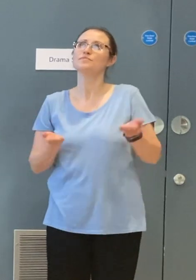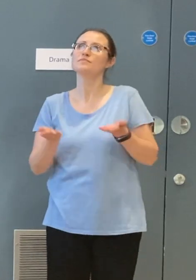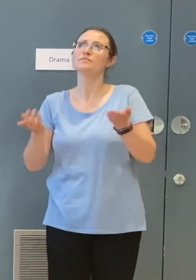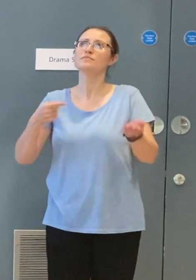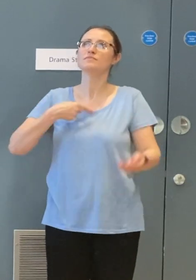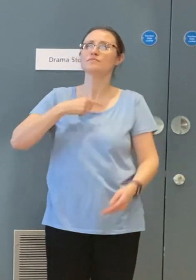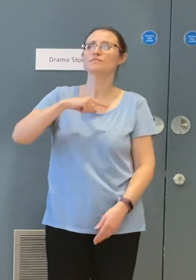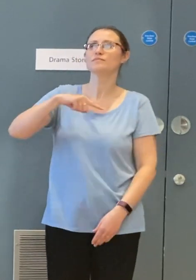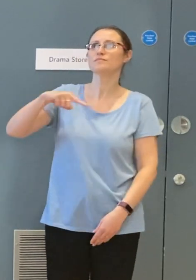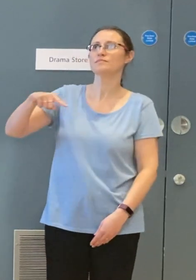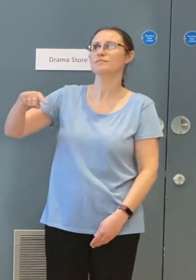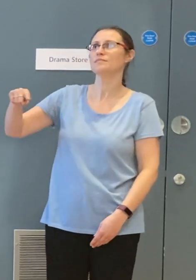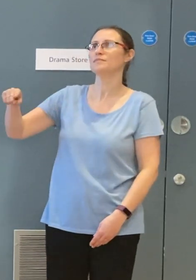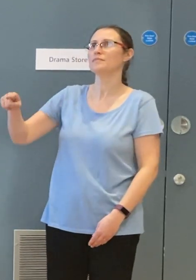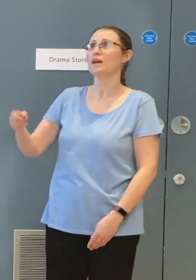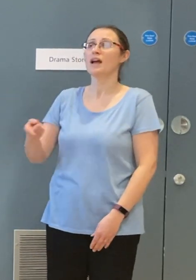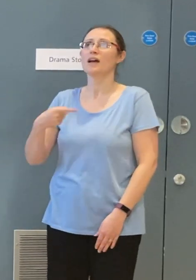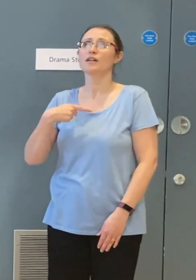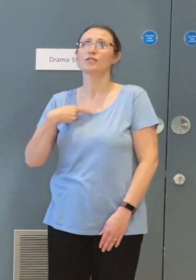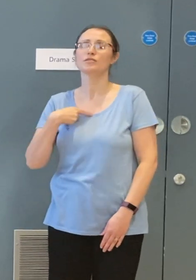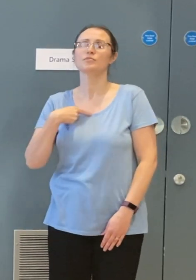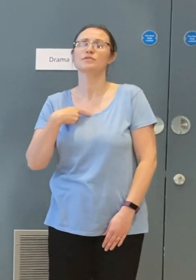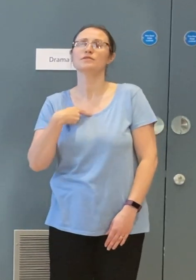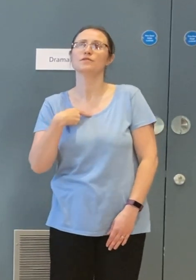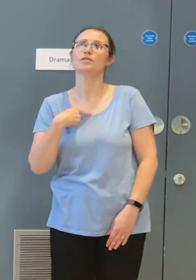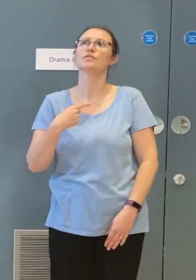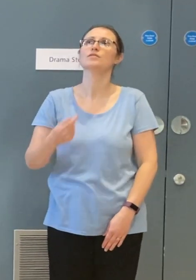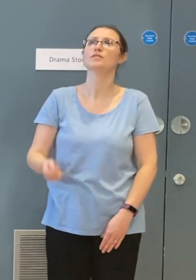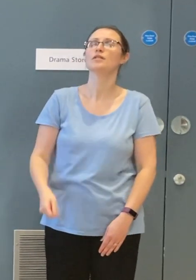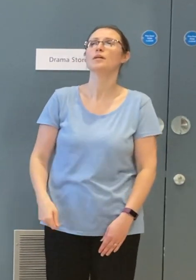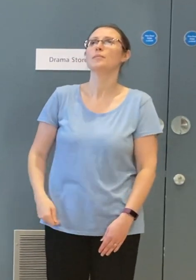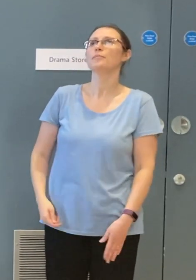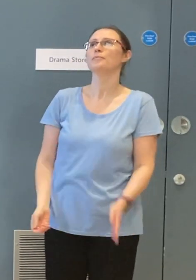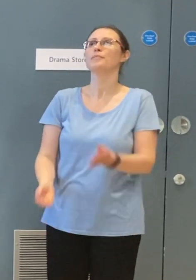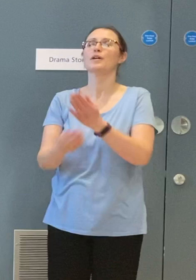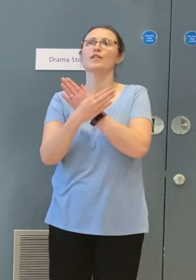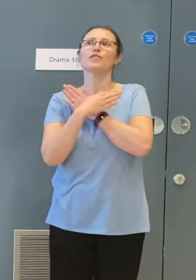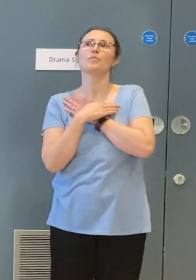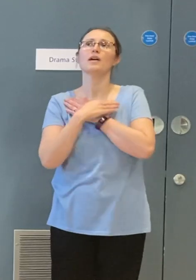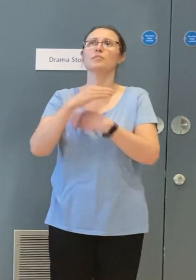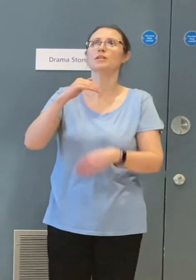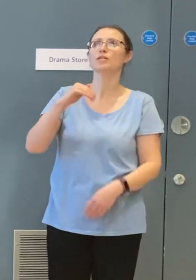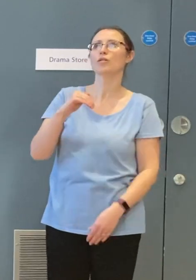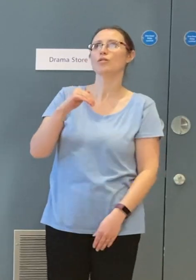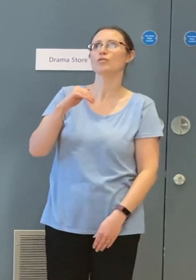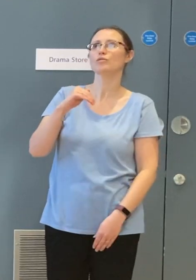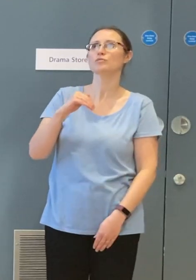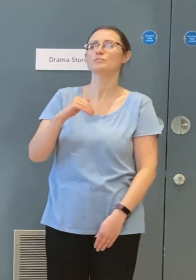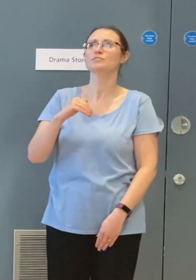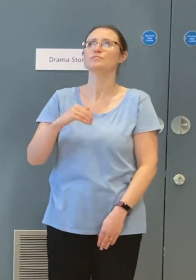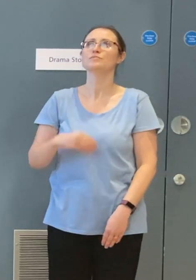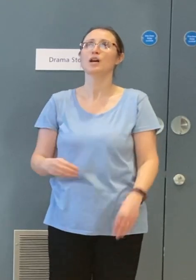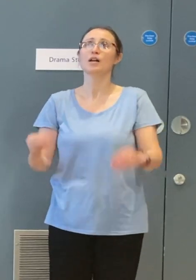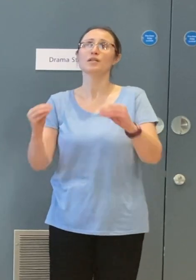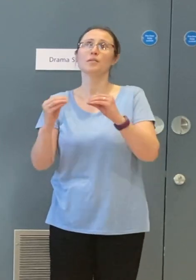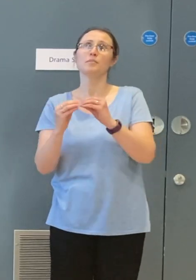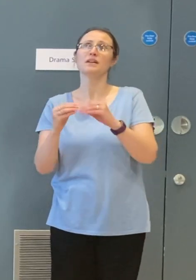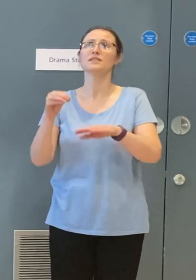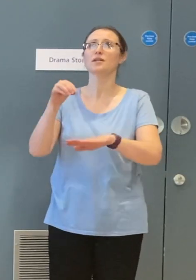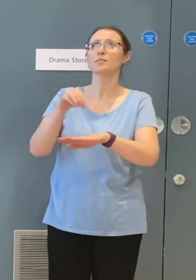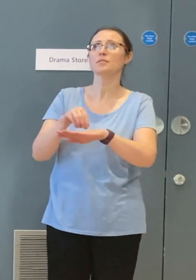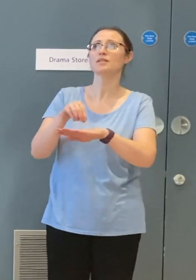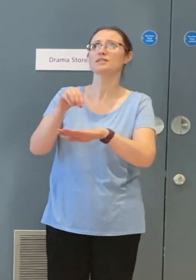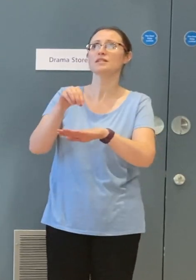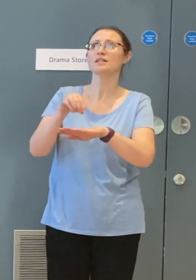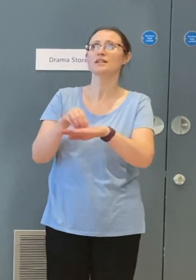wherever I roam, I could be fond of my big home. The